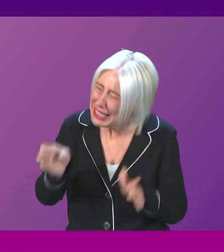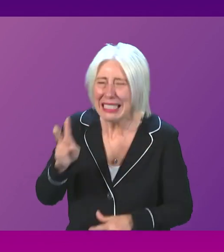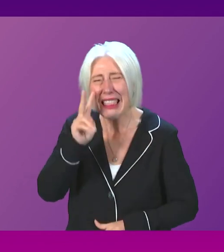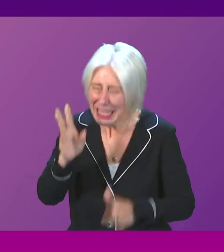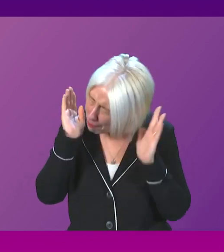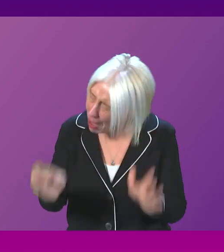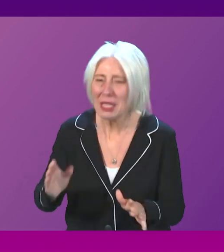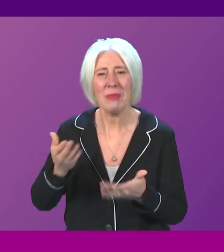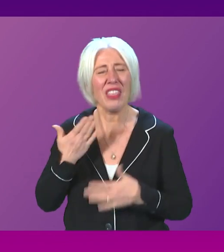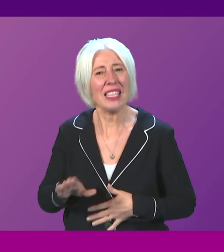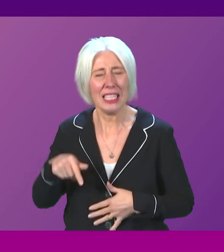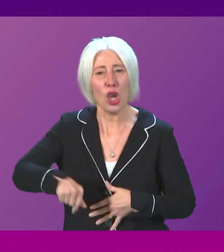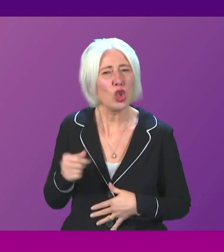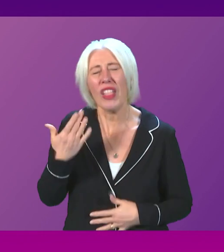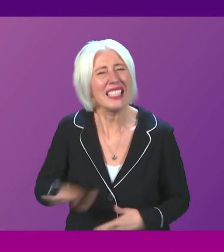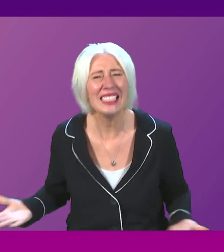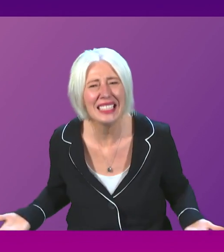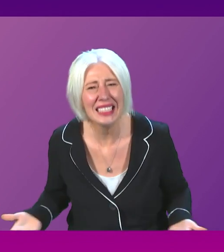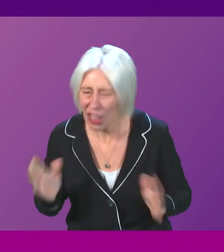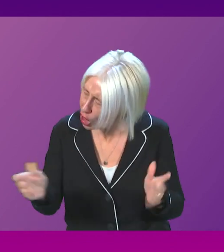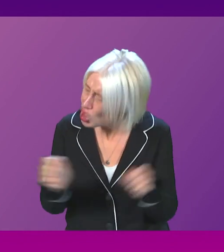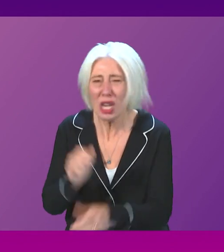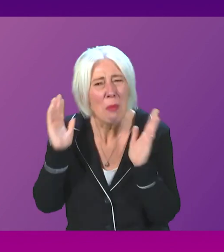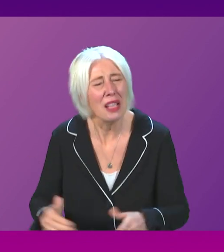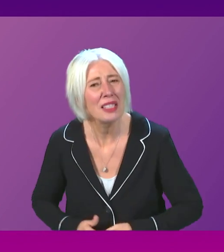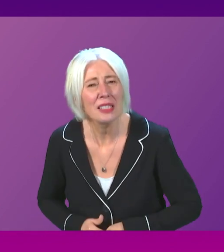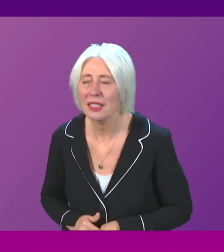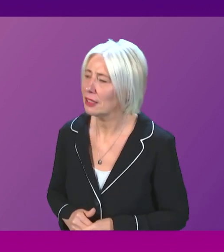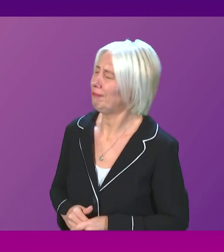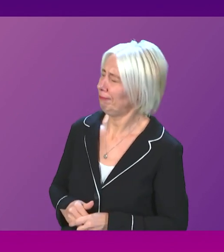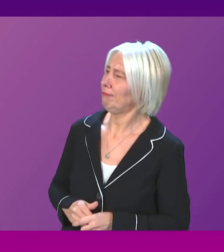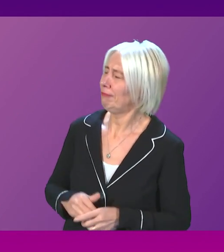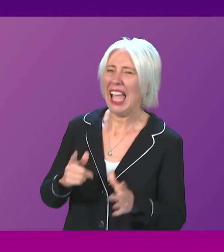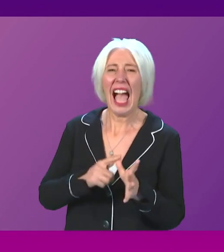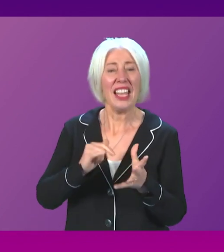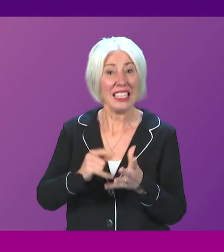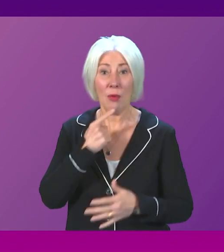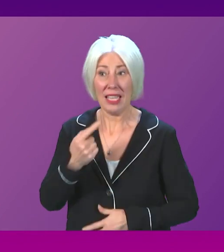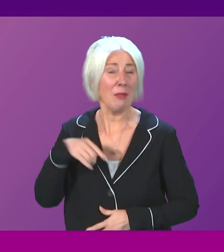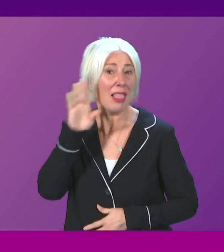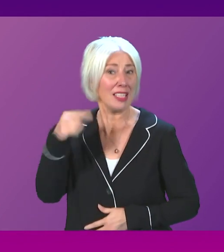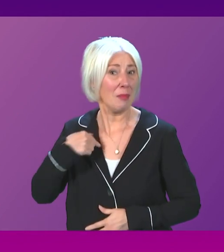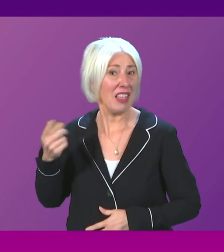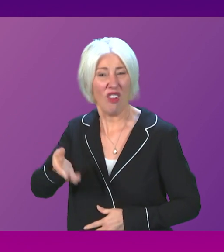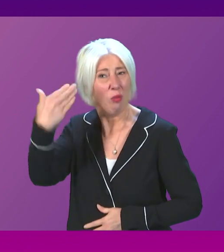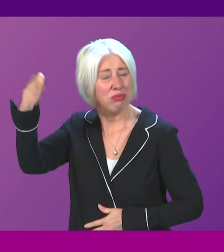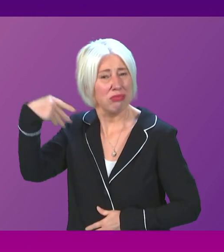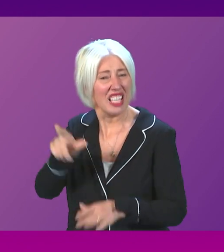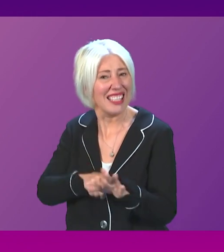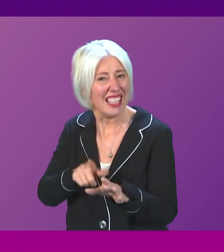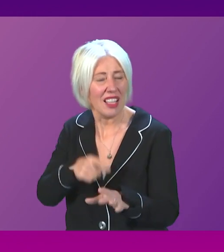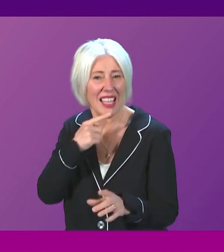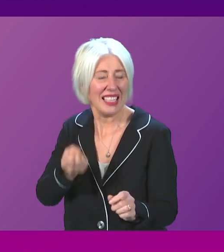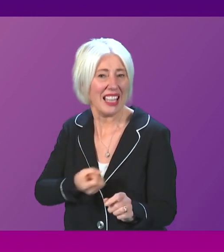Minister, Anas Sarwar says that he's been listening to me for years, accusing Labour of